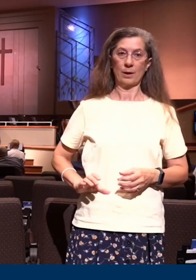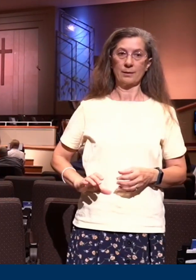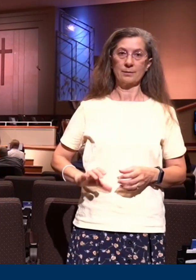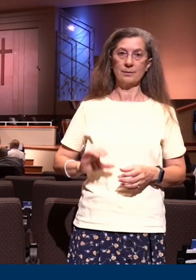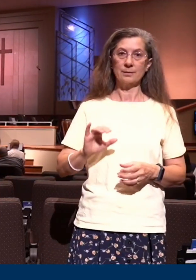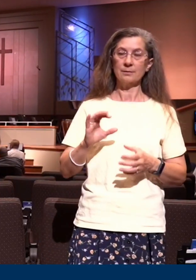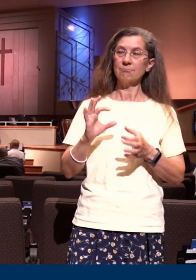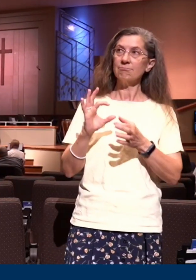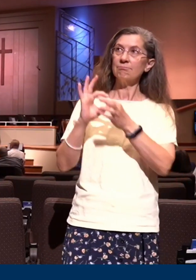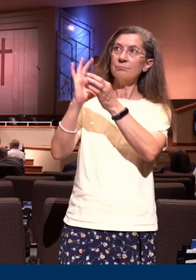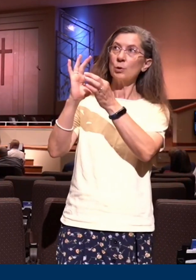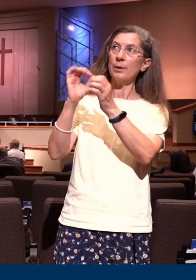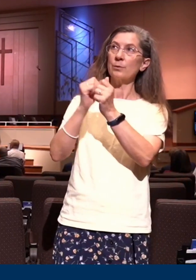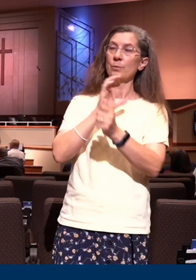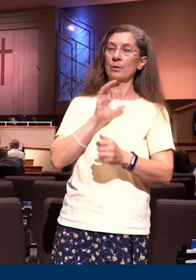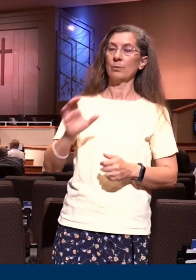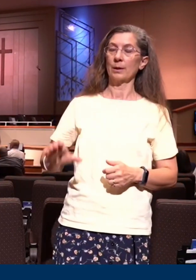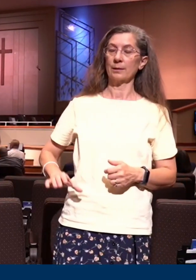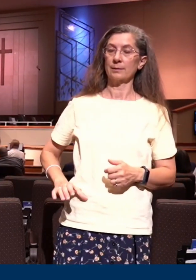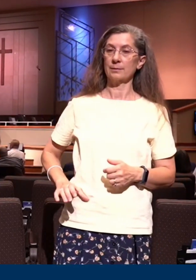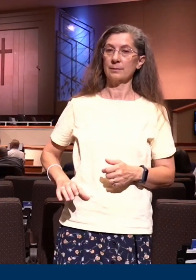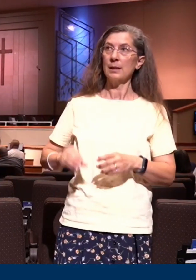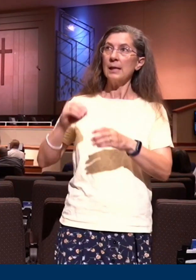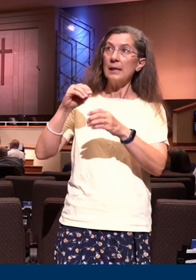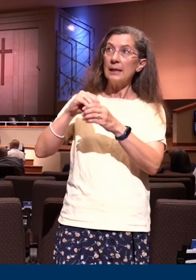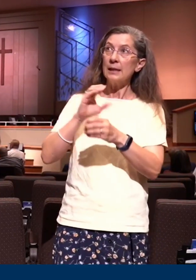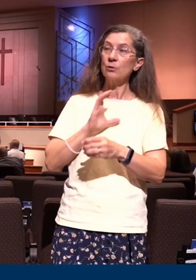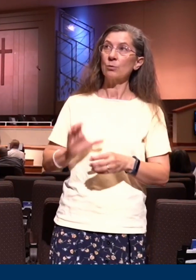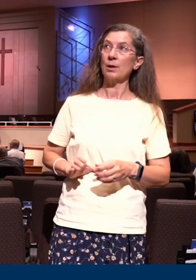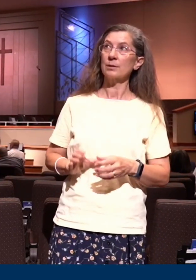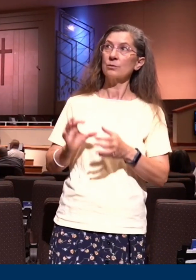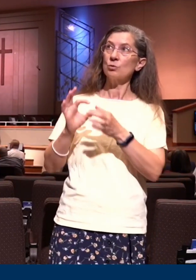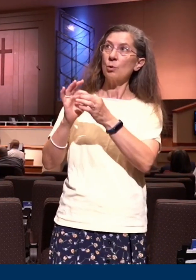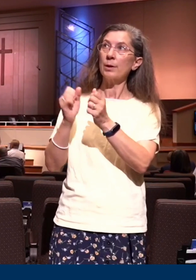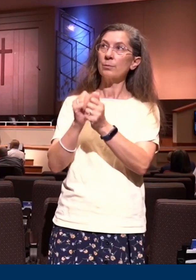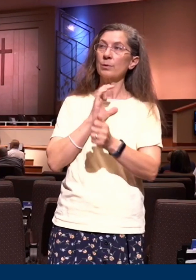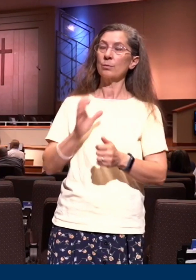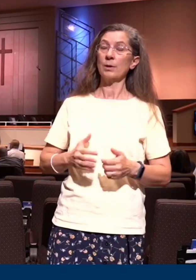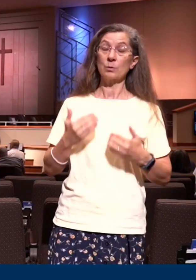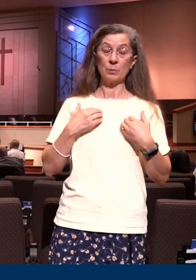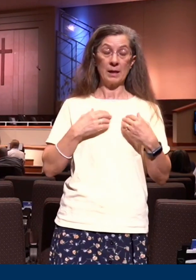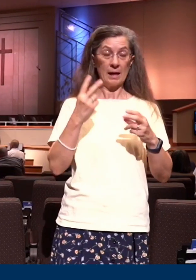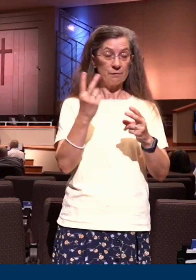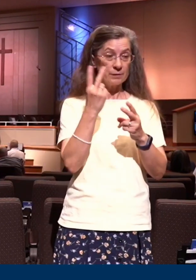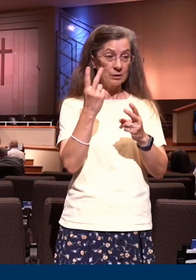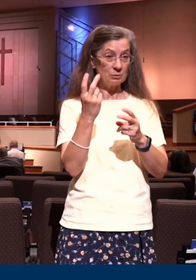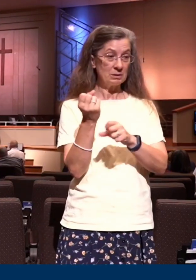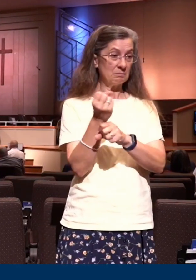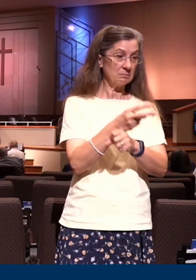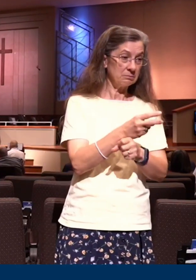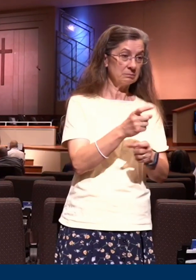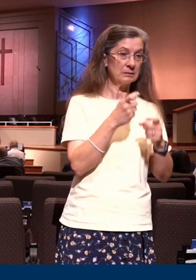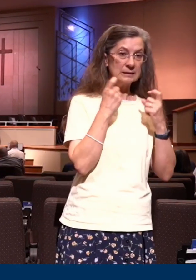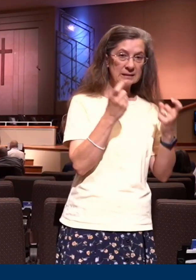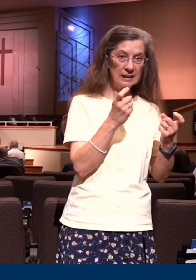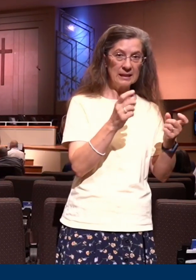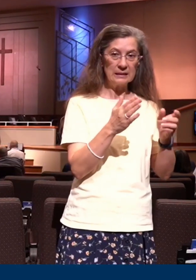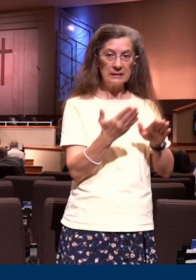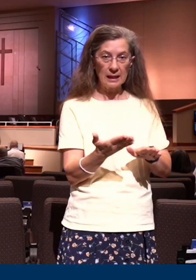in Christ there is victory over sin, death, and the grave. This identity did not